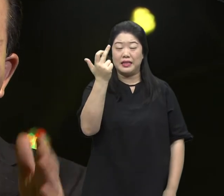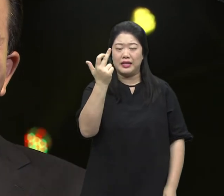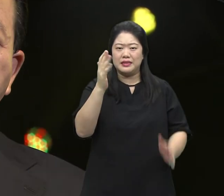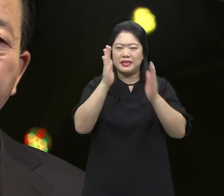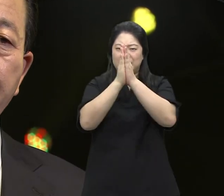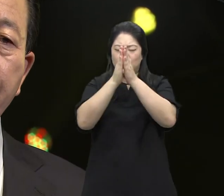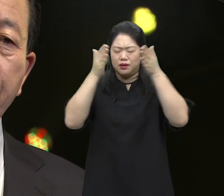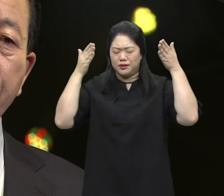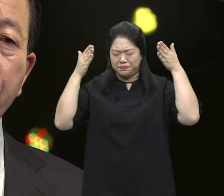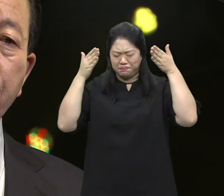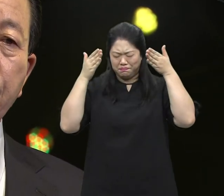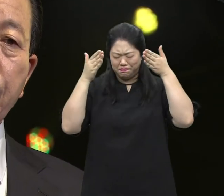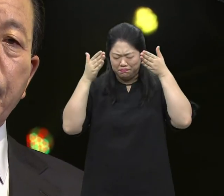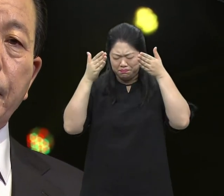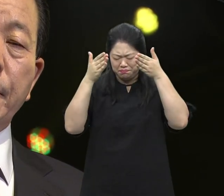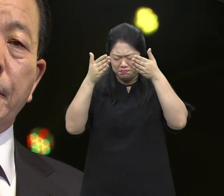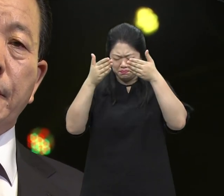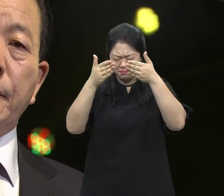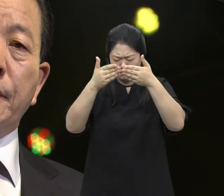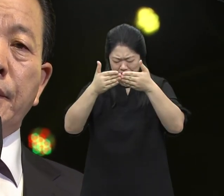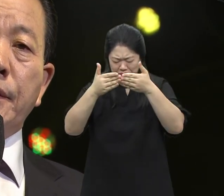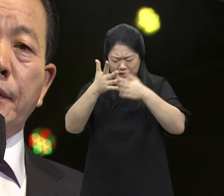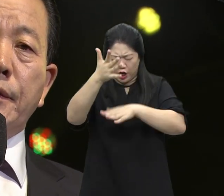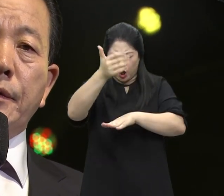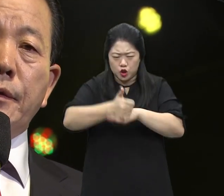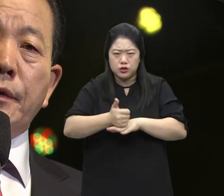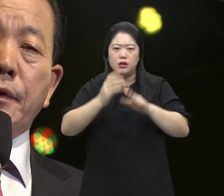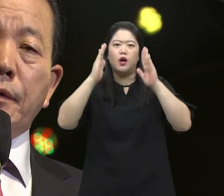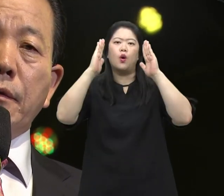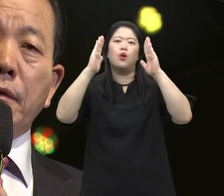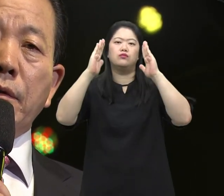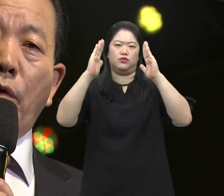They enter into the intensive covenant of the Mount of Olives and study from there.